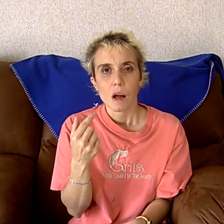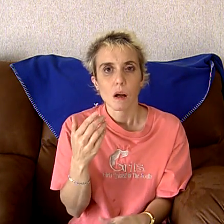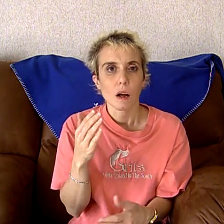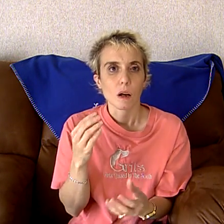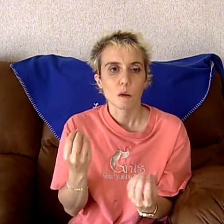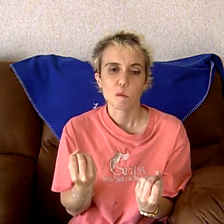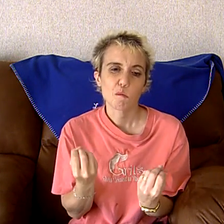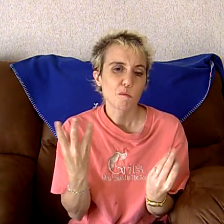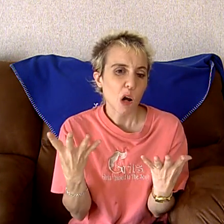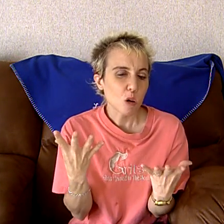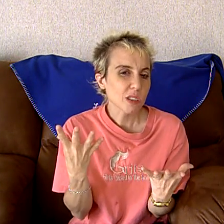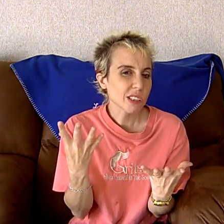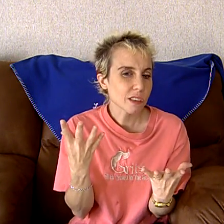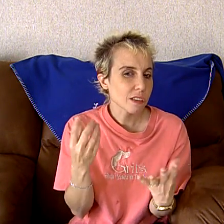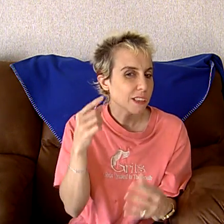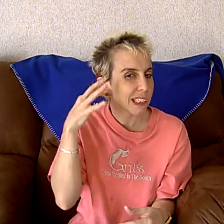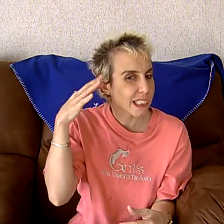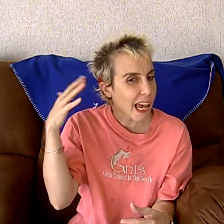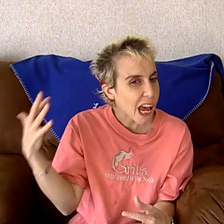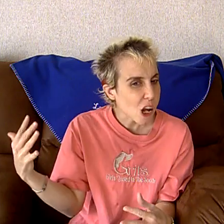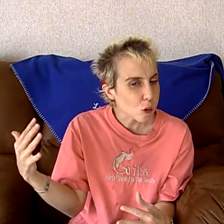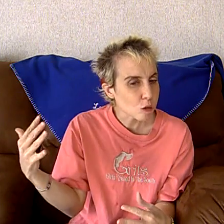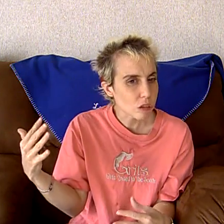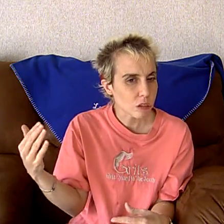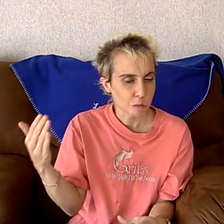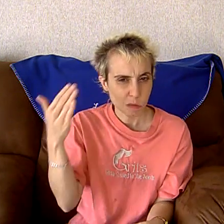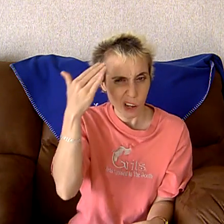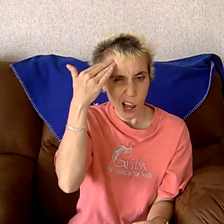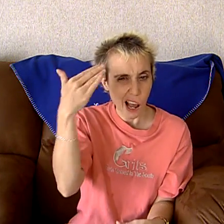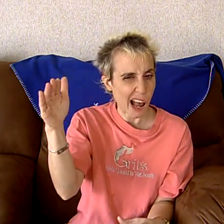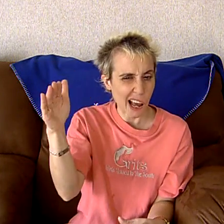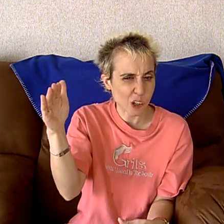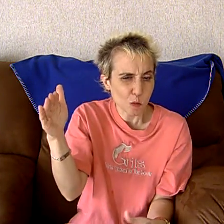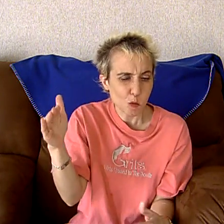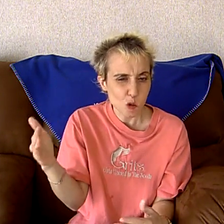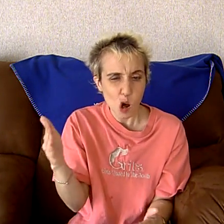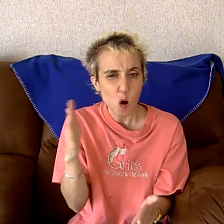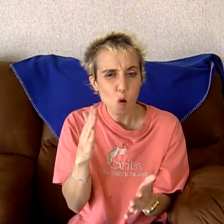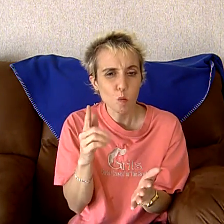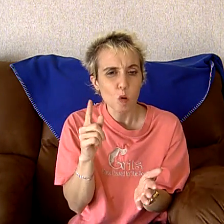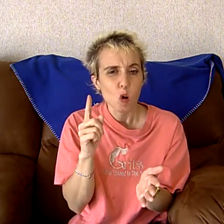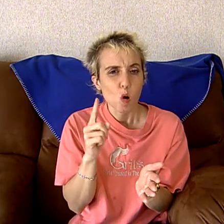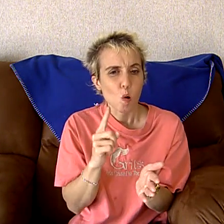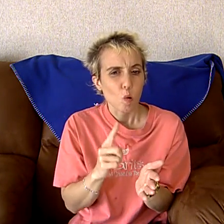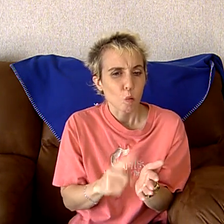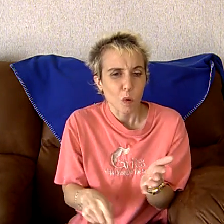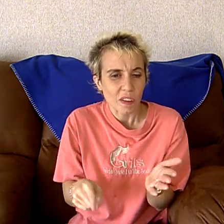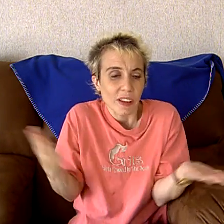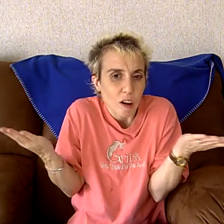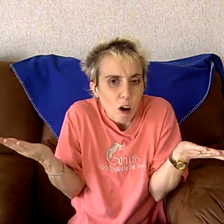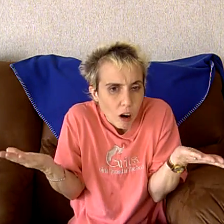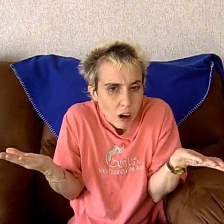Uh, most sounds, I don't know what they are.